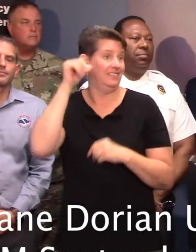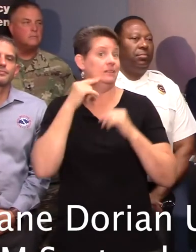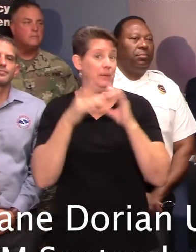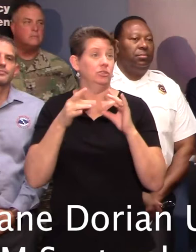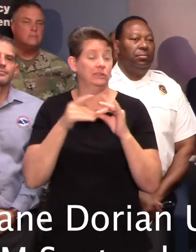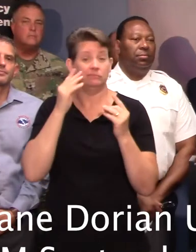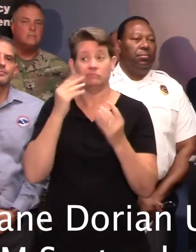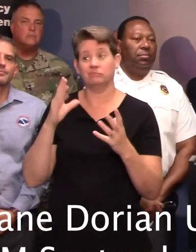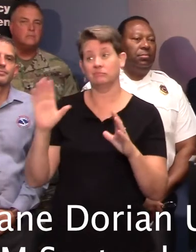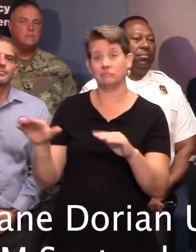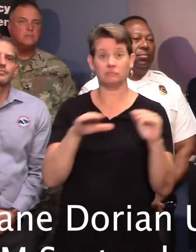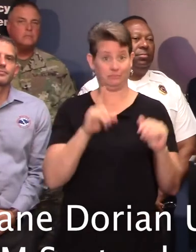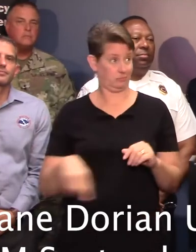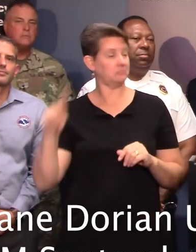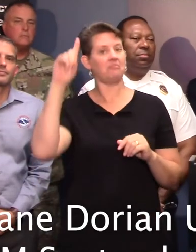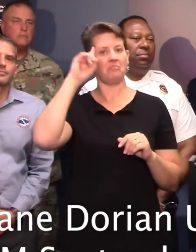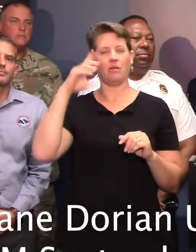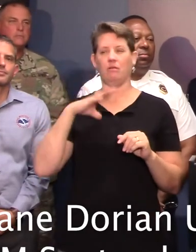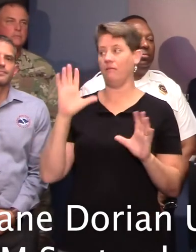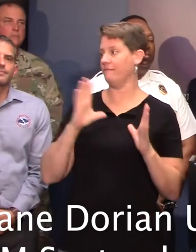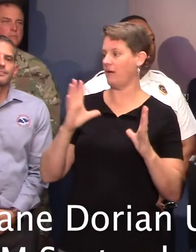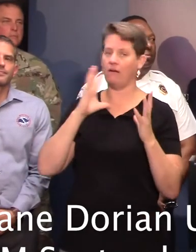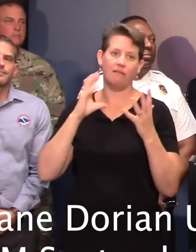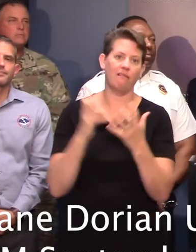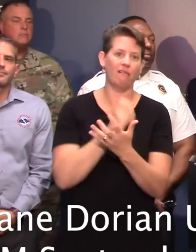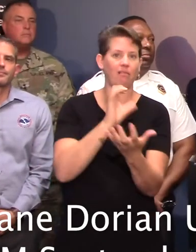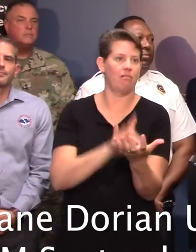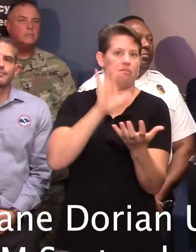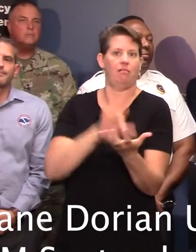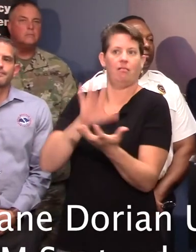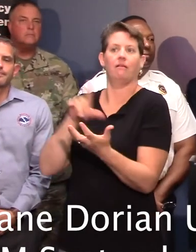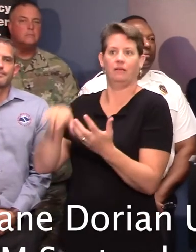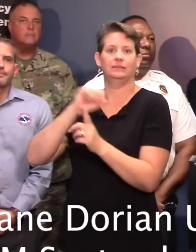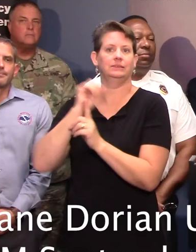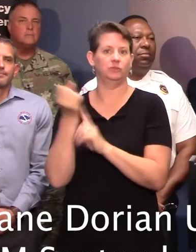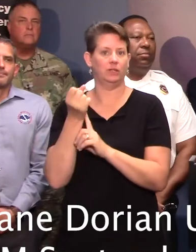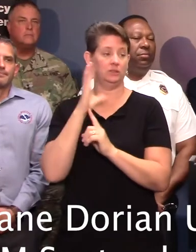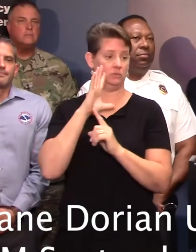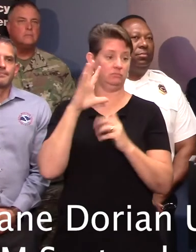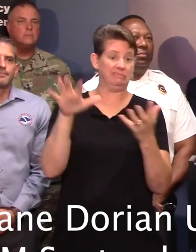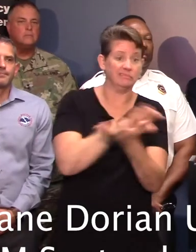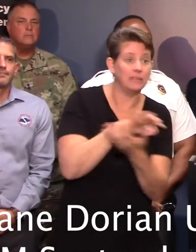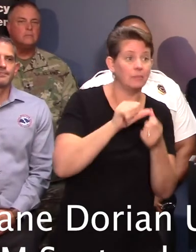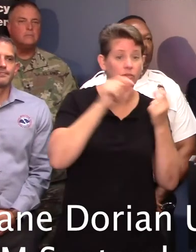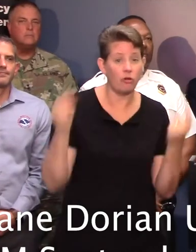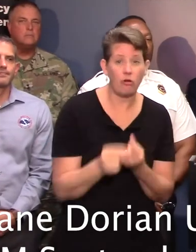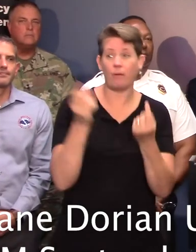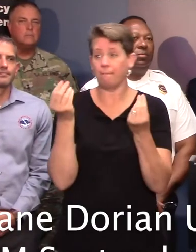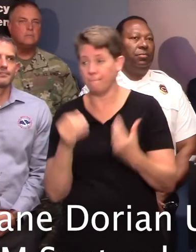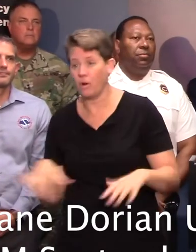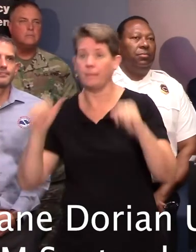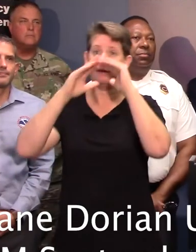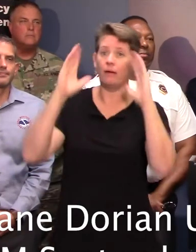individuals who think that they're going to take advantage of this situation and harm people's property while they're out,